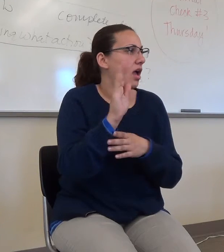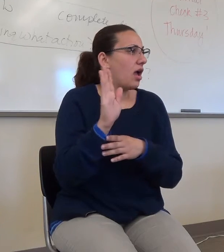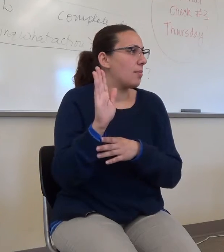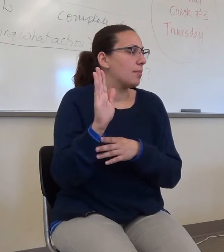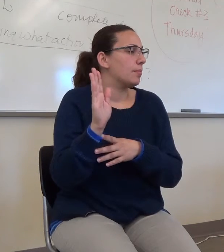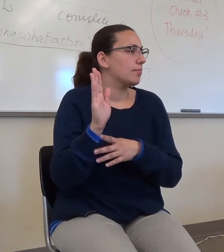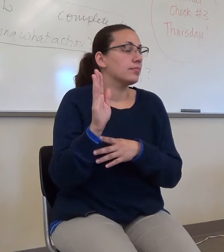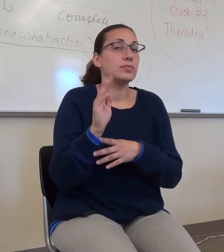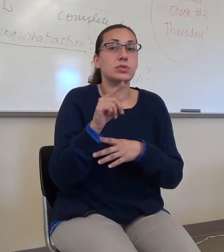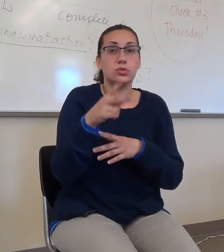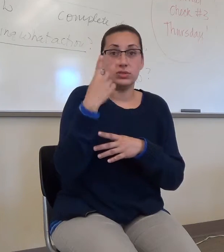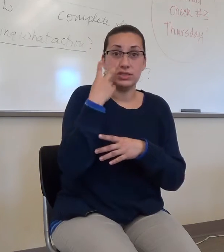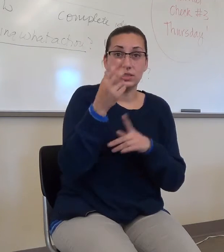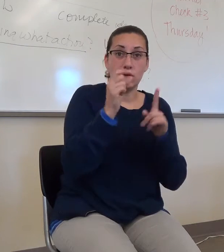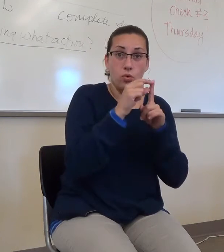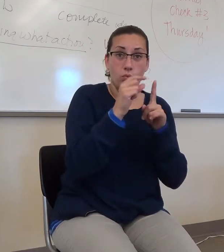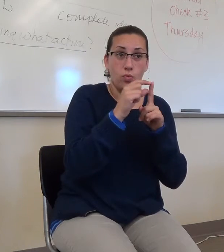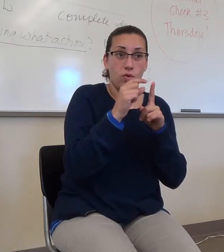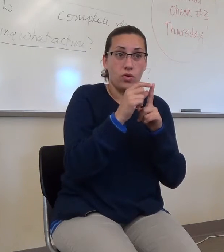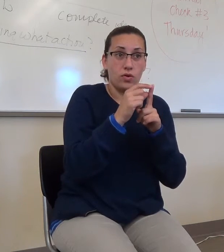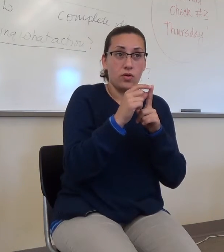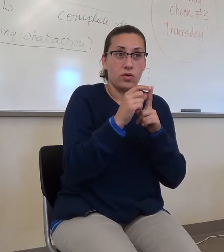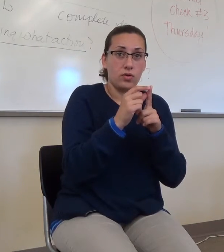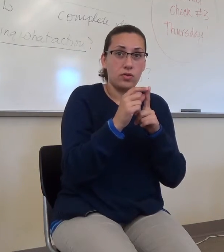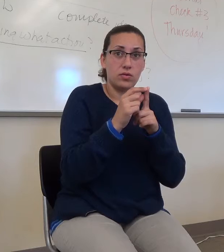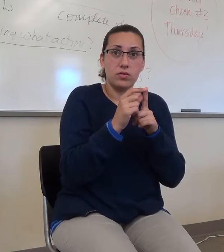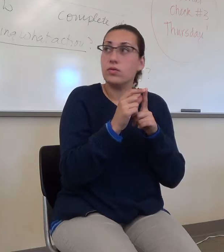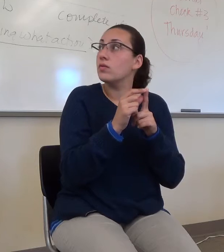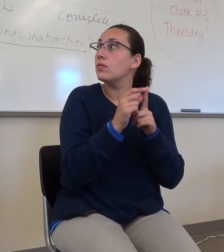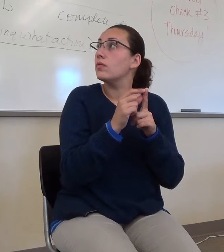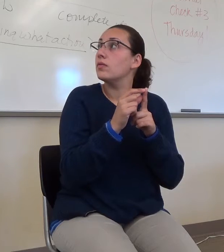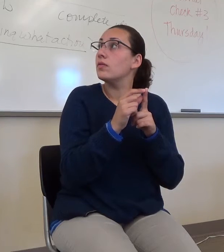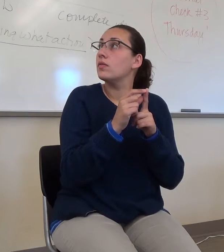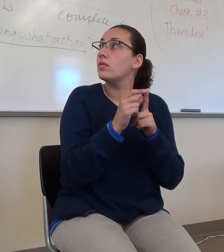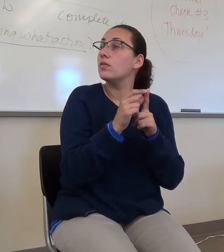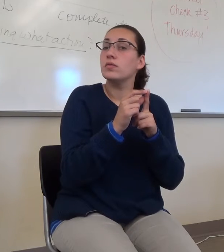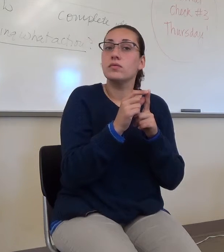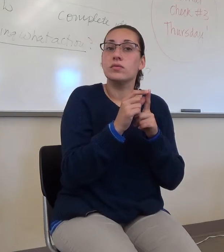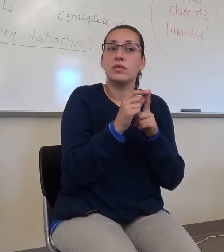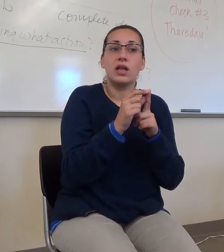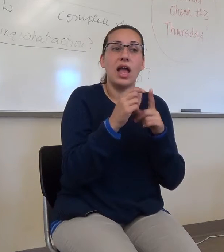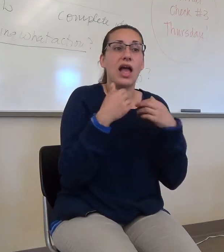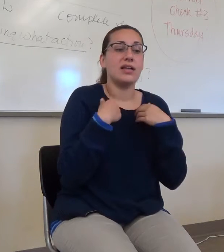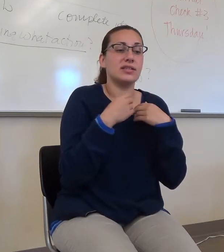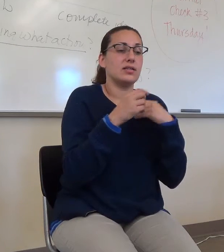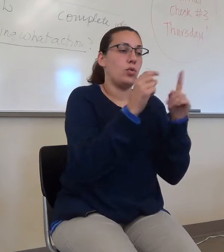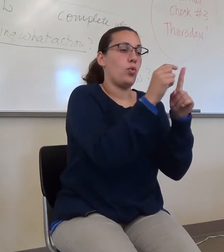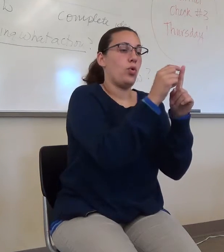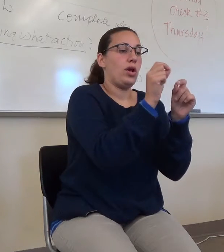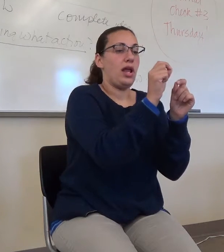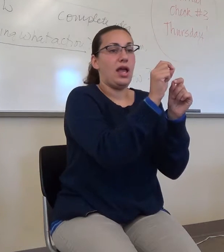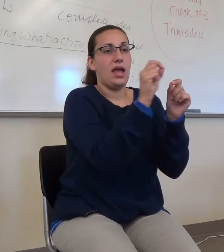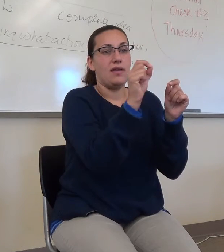When you see a word that is hyphenated, that has the hyphen here,